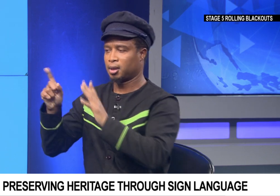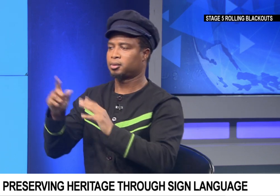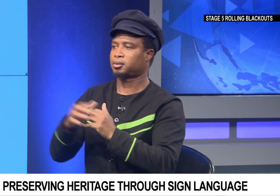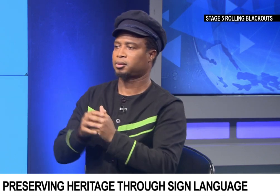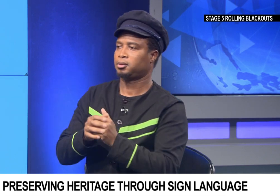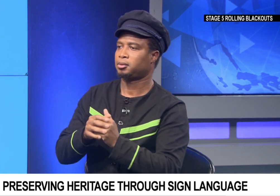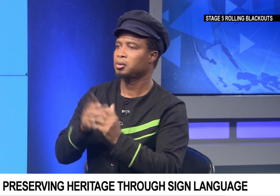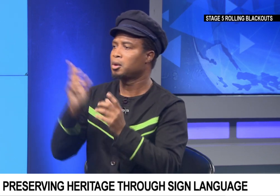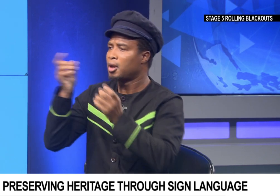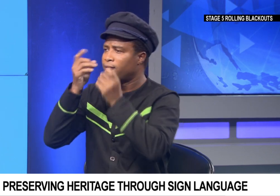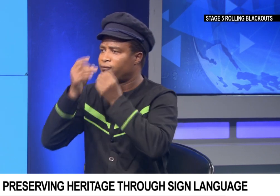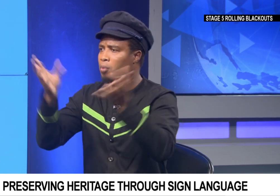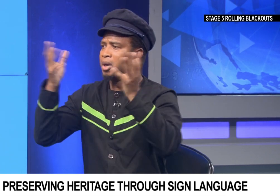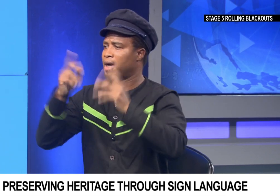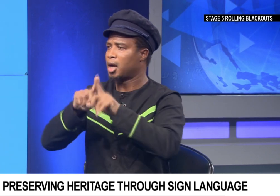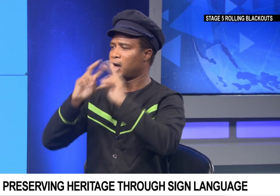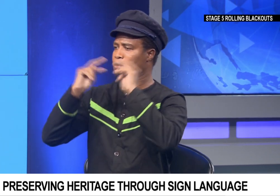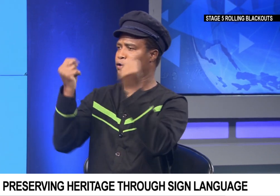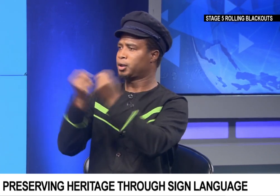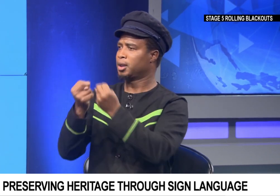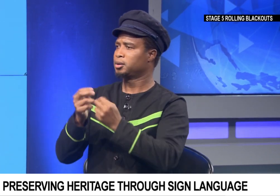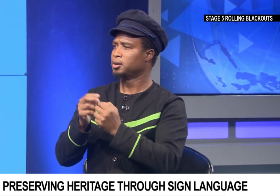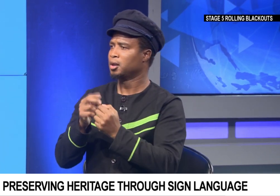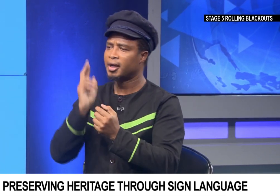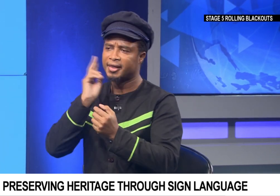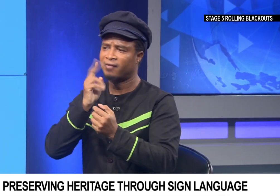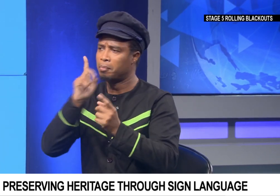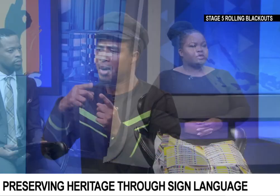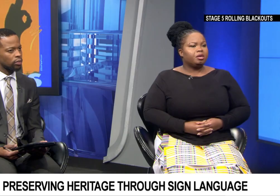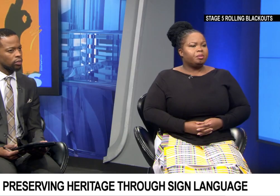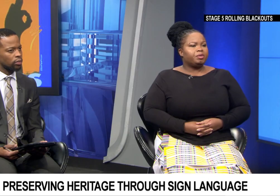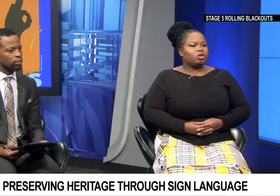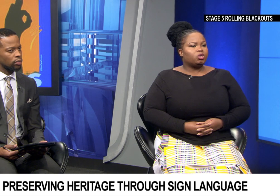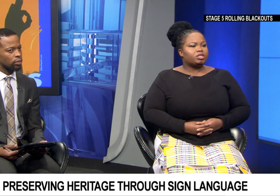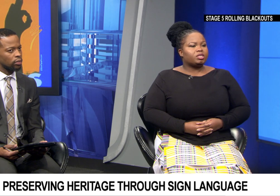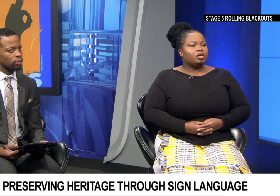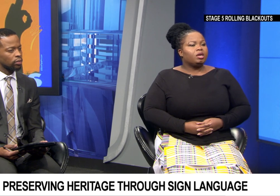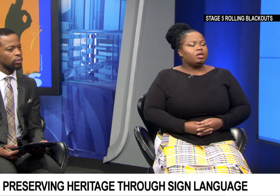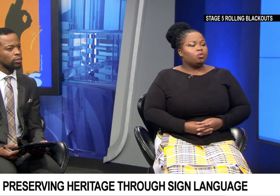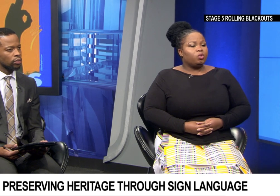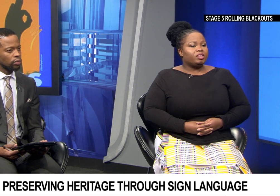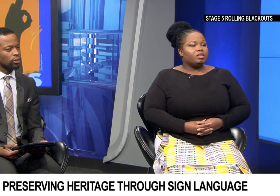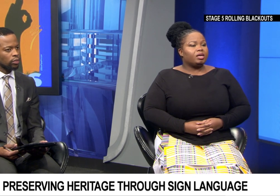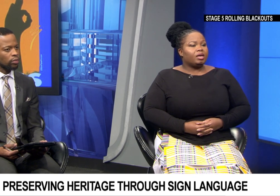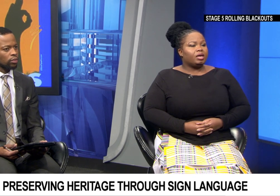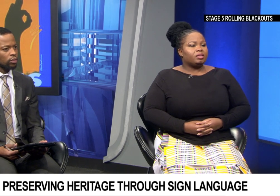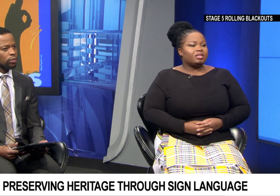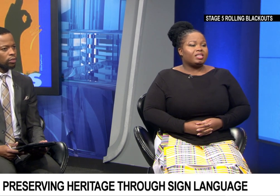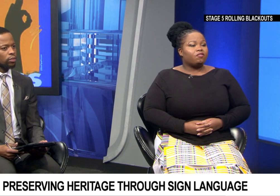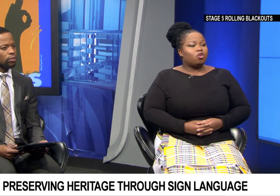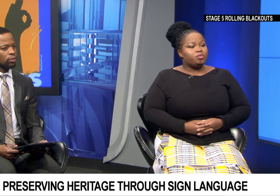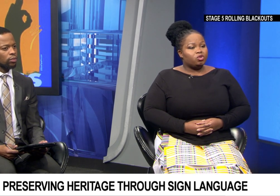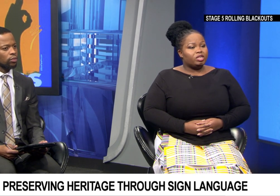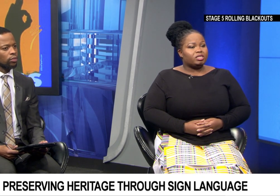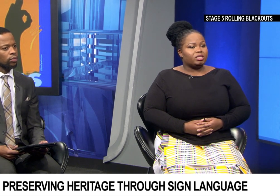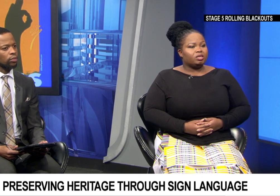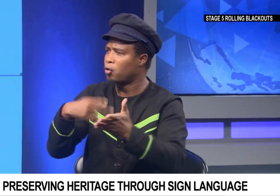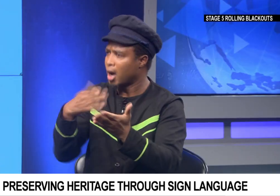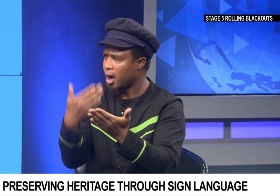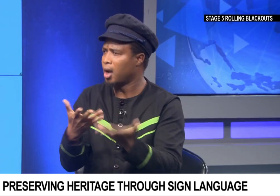I think it should be similar, like any spoken languages. Because within the deaf community, we need